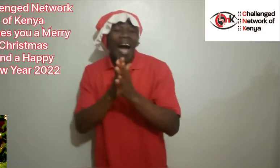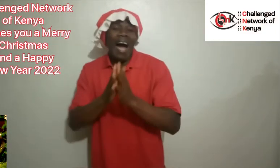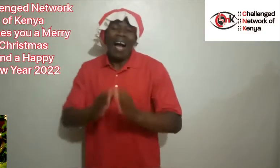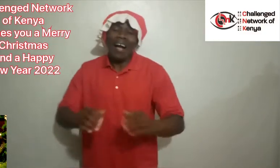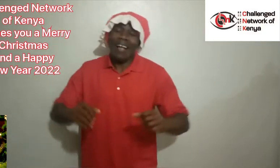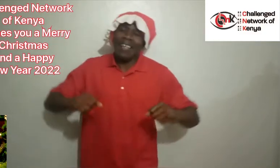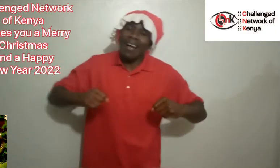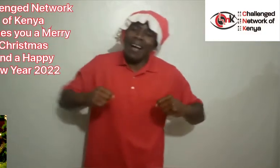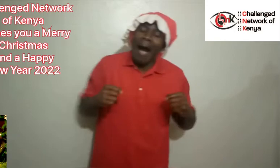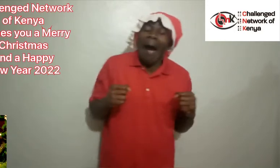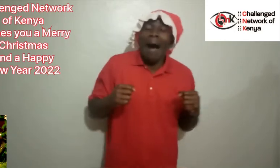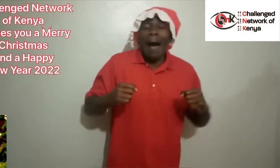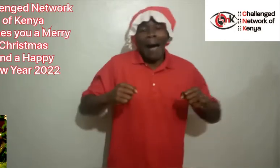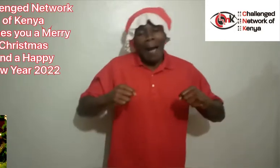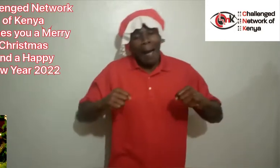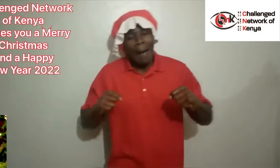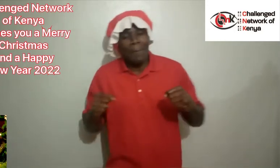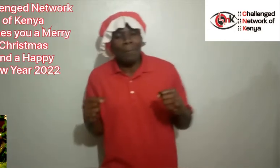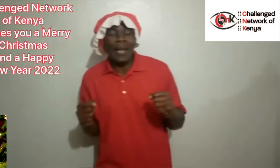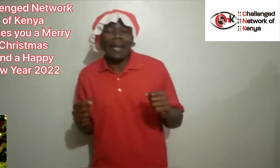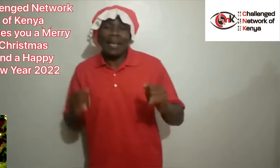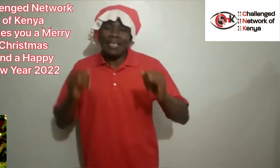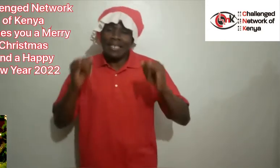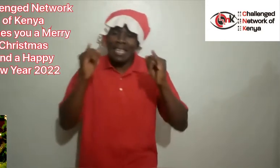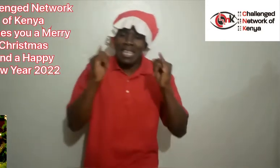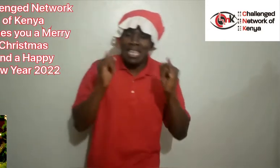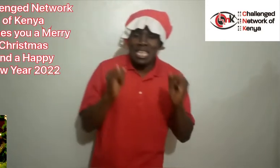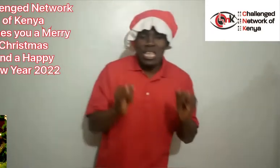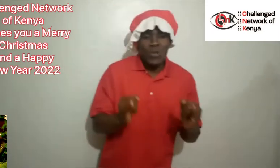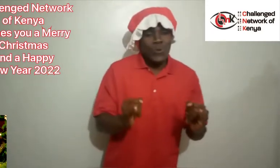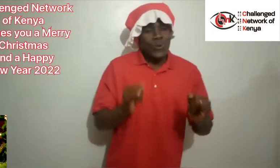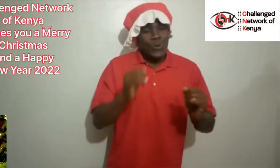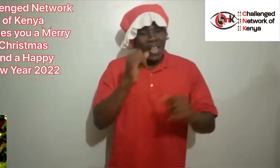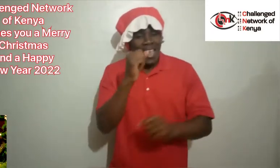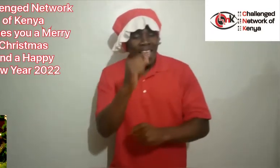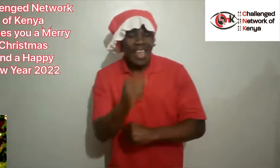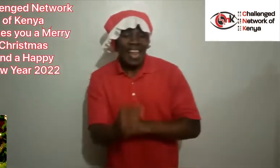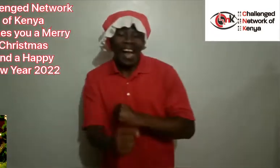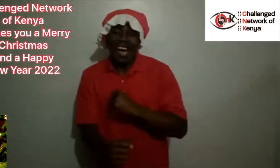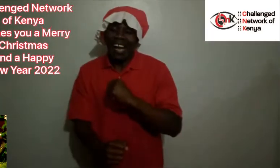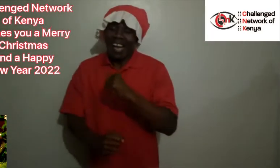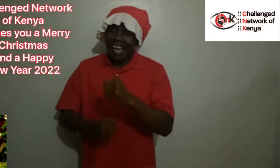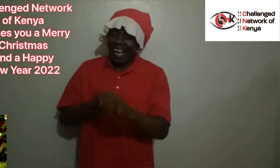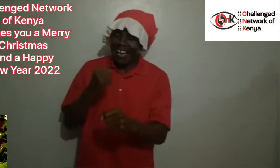and a Happy New Year.